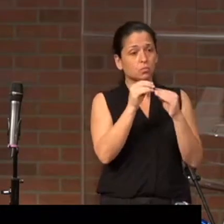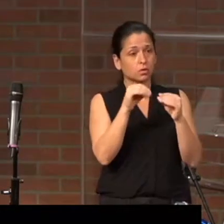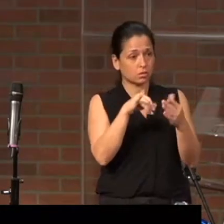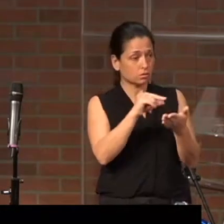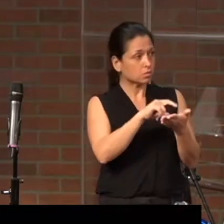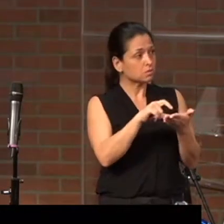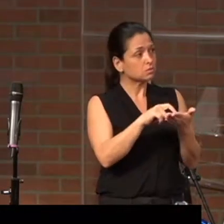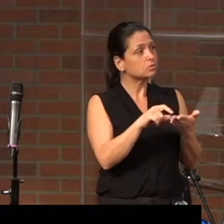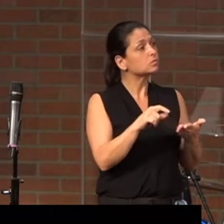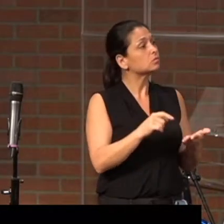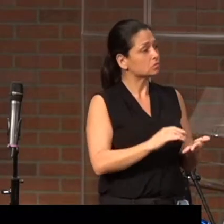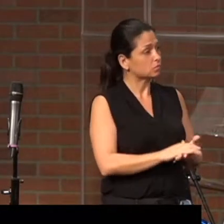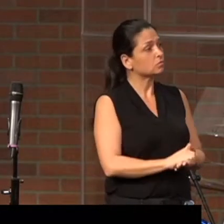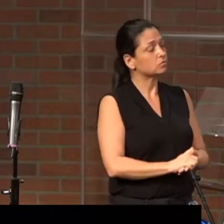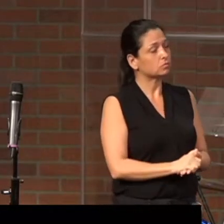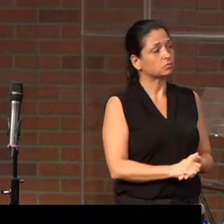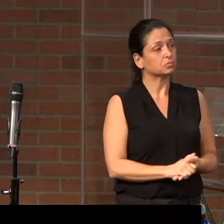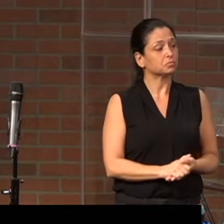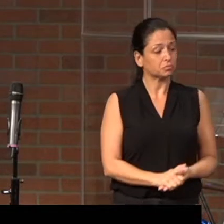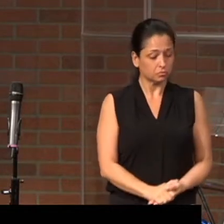The reality is,